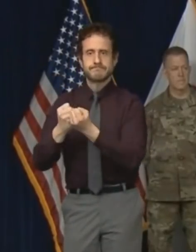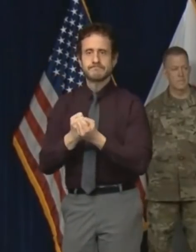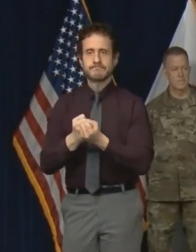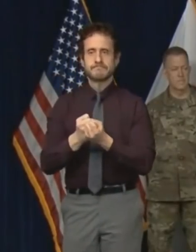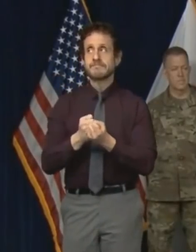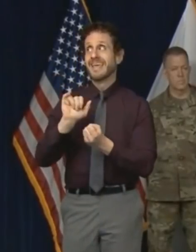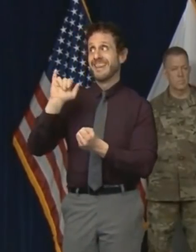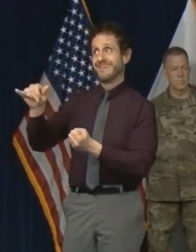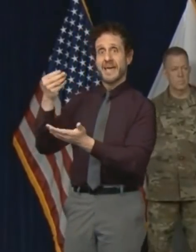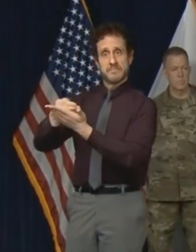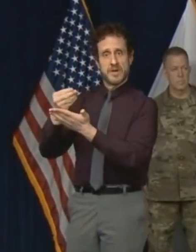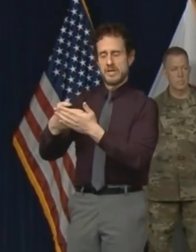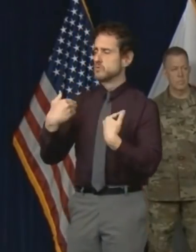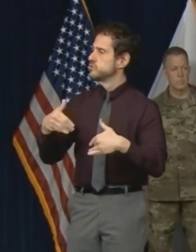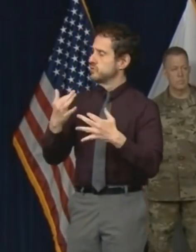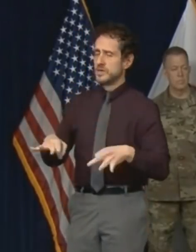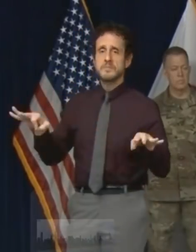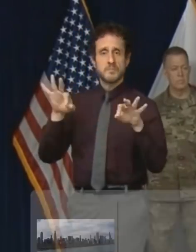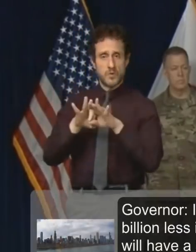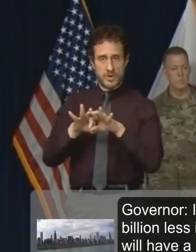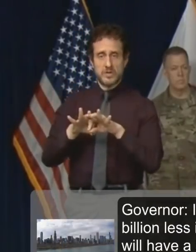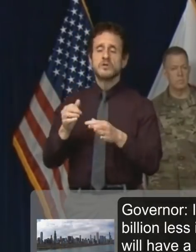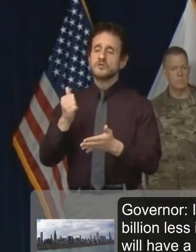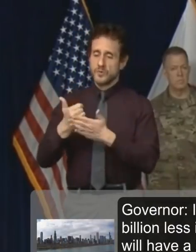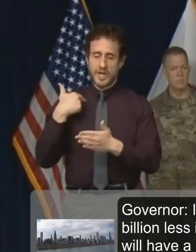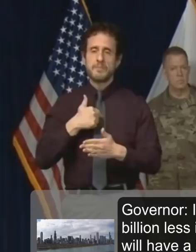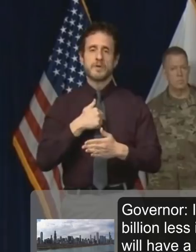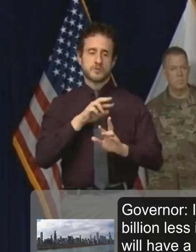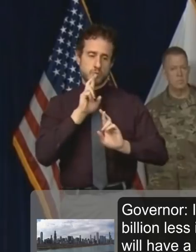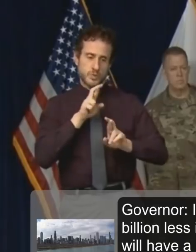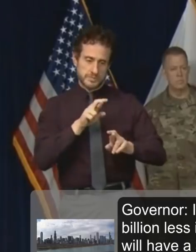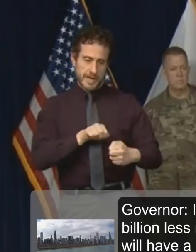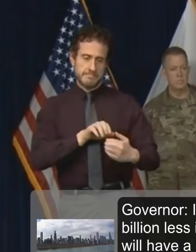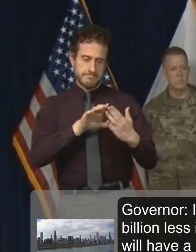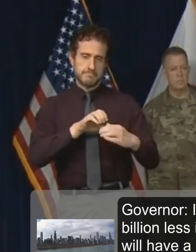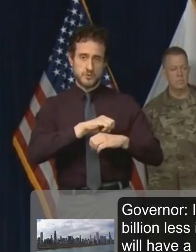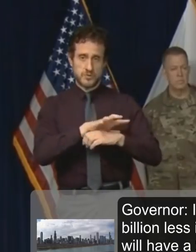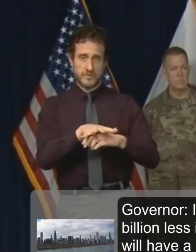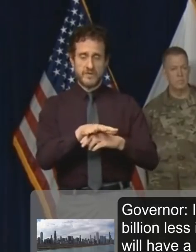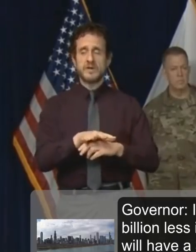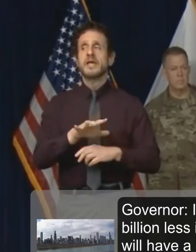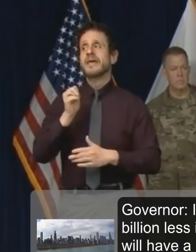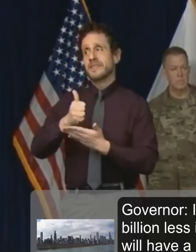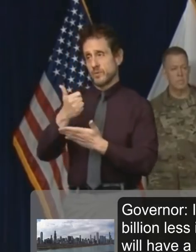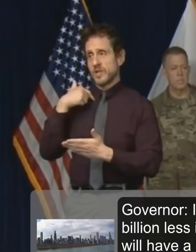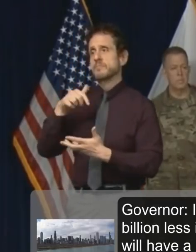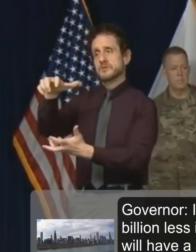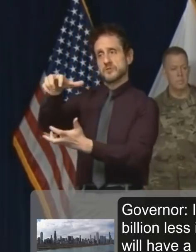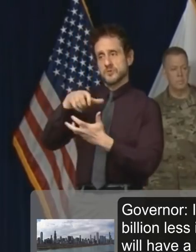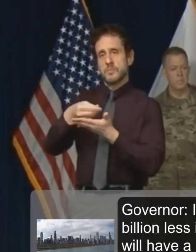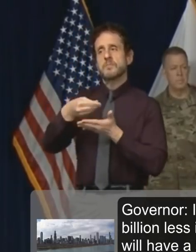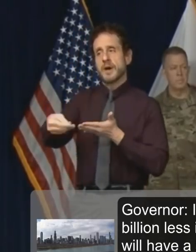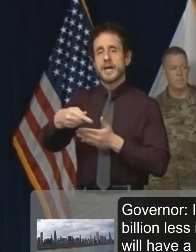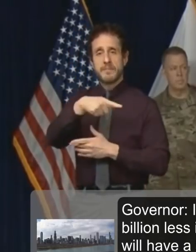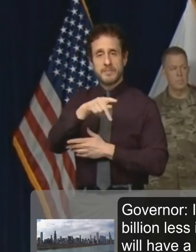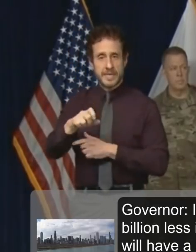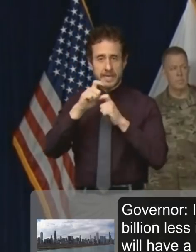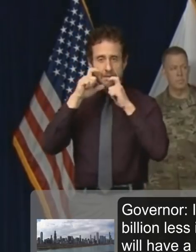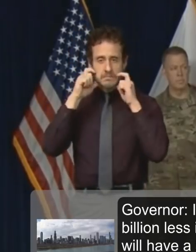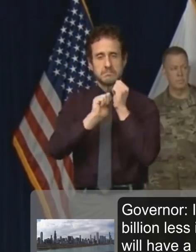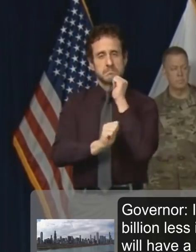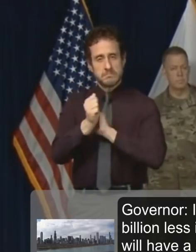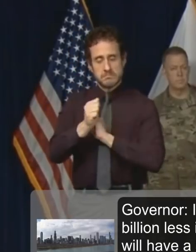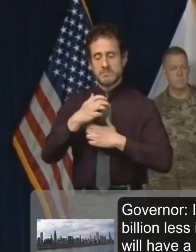important. It will directly support our work to secure PPE and ventilators to stand up